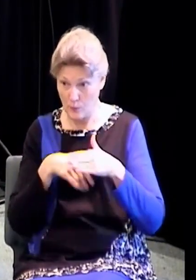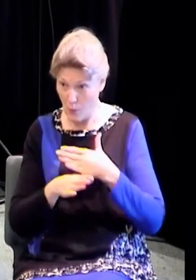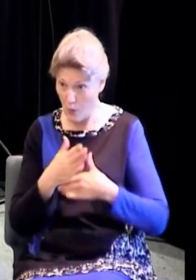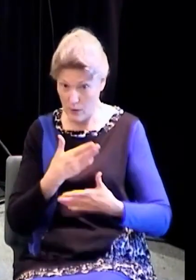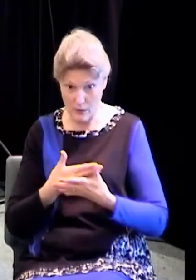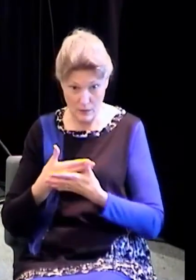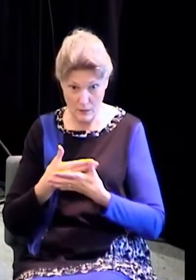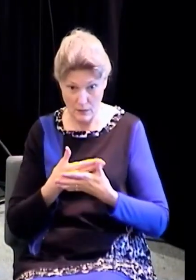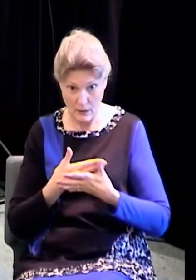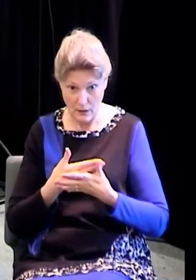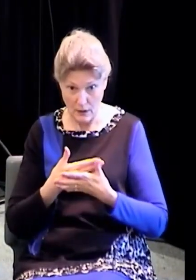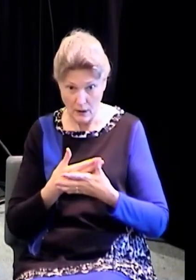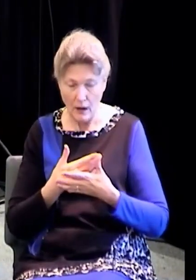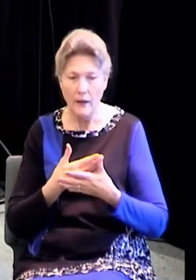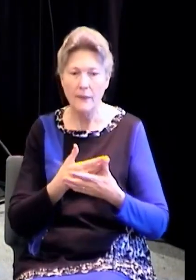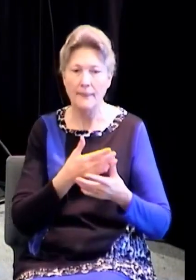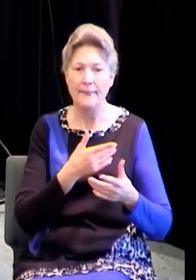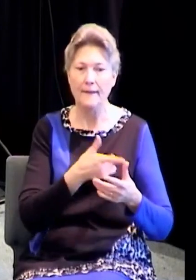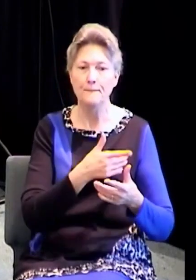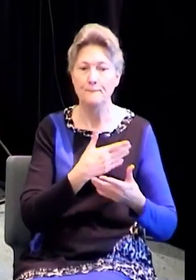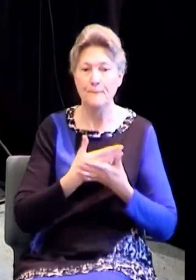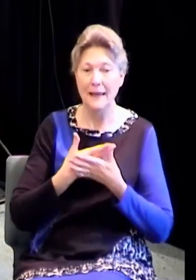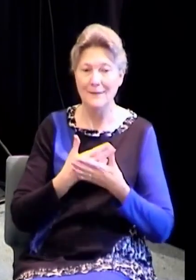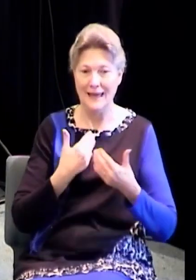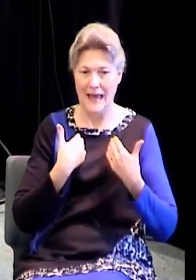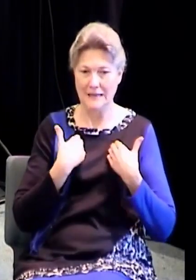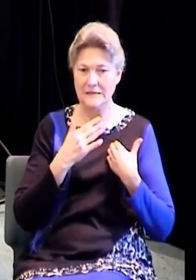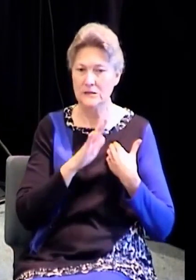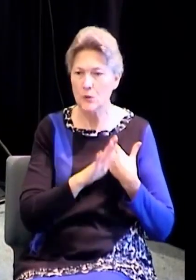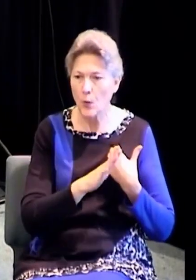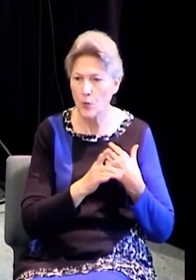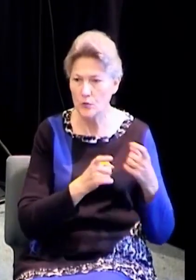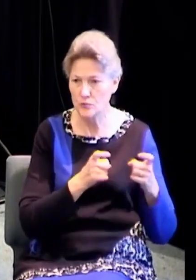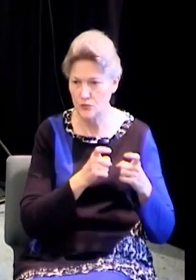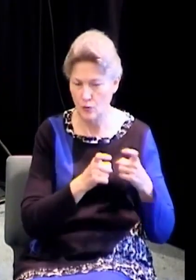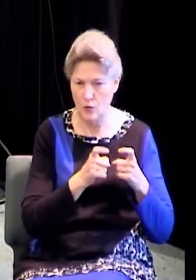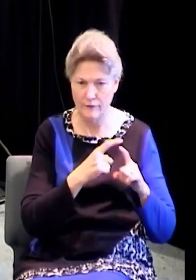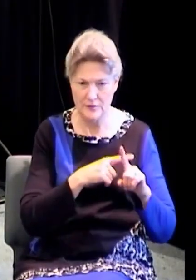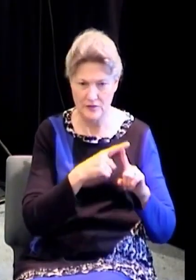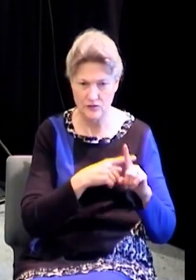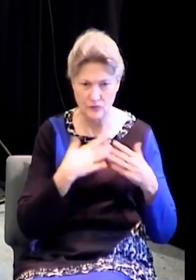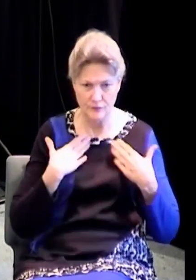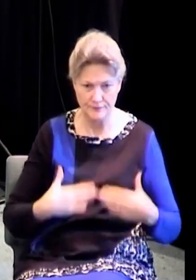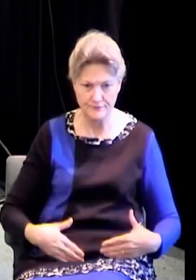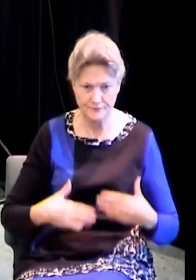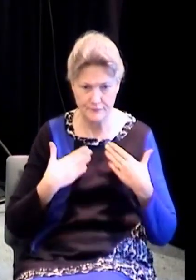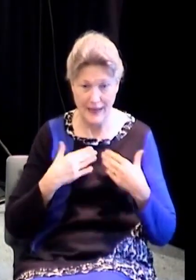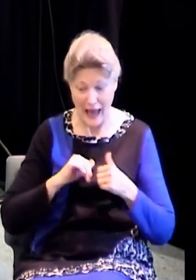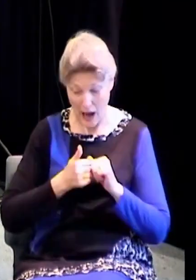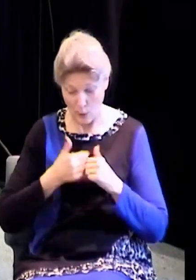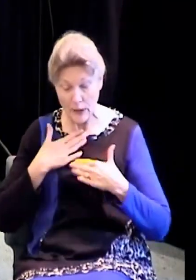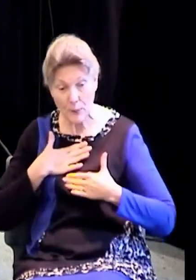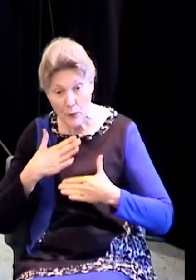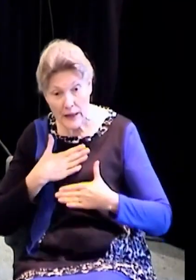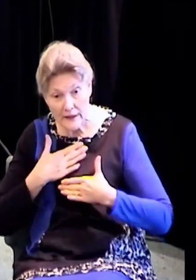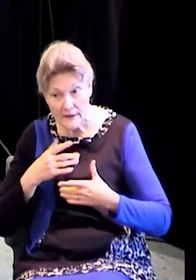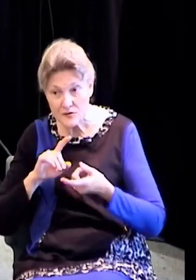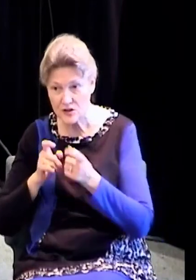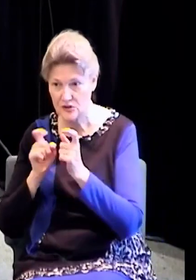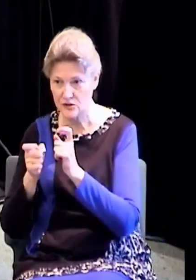absolutely changes. How we breathe. Beforehand, child is getting all of its